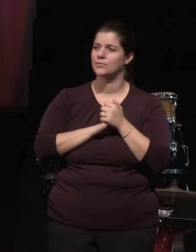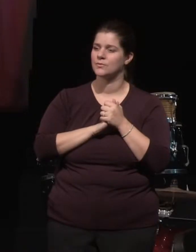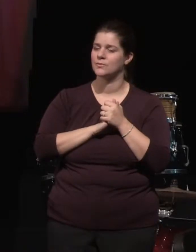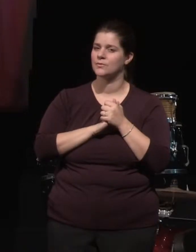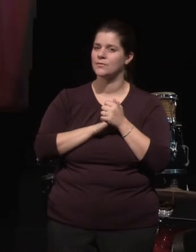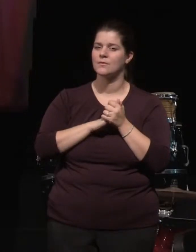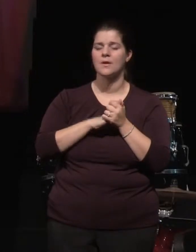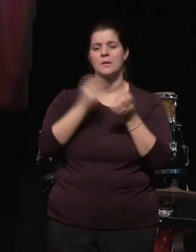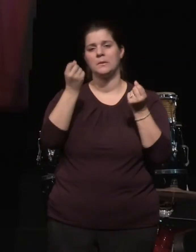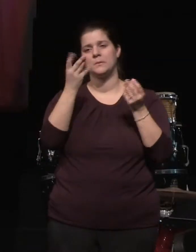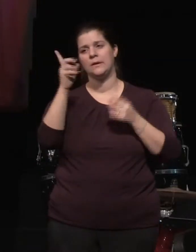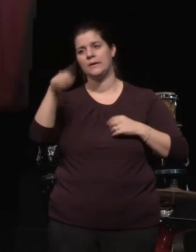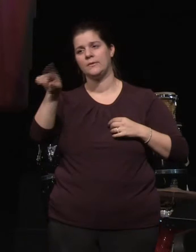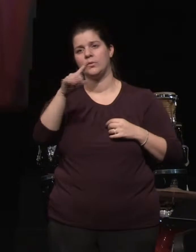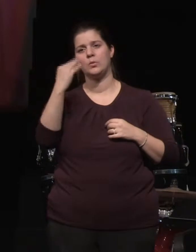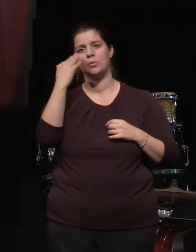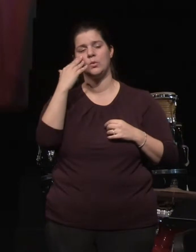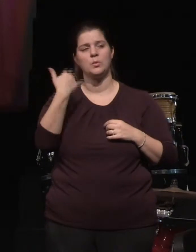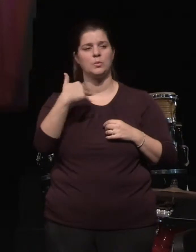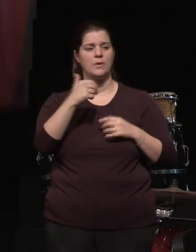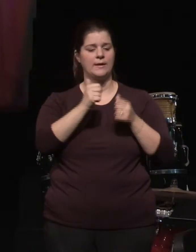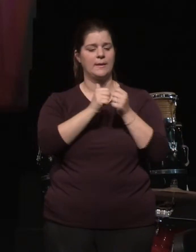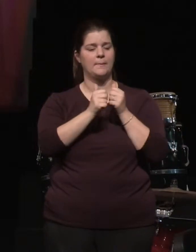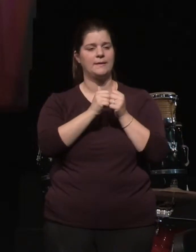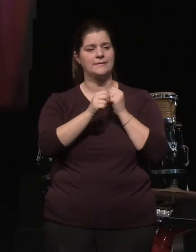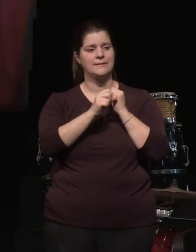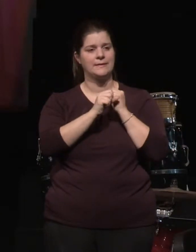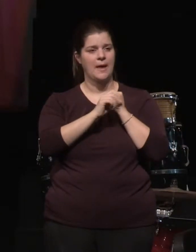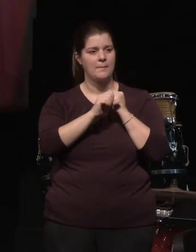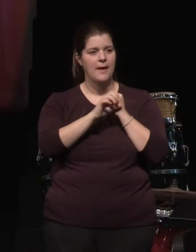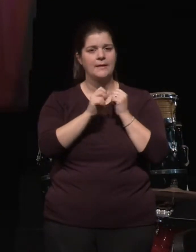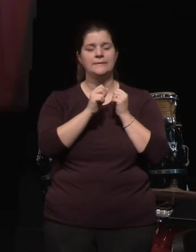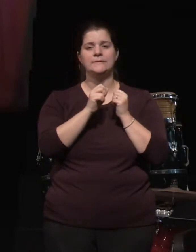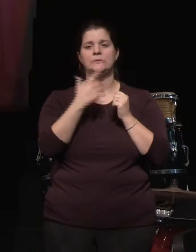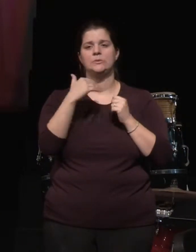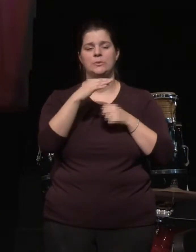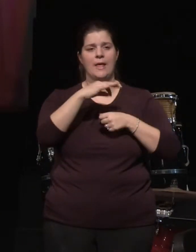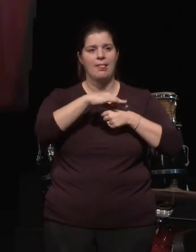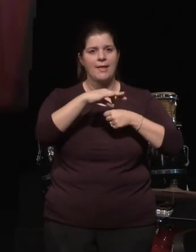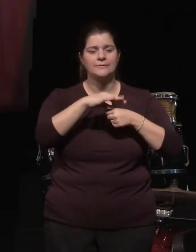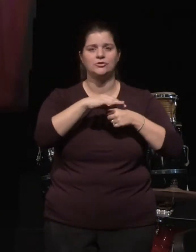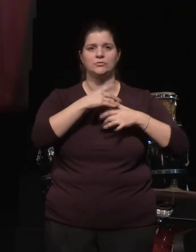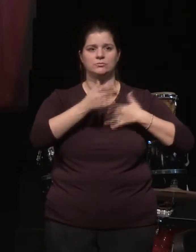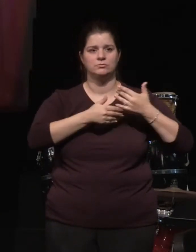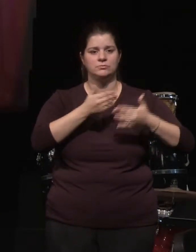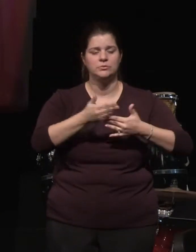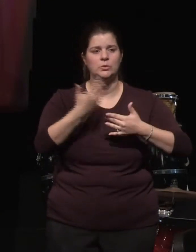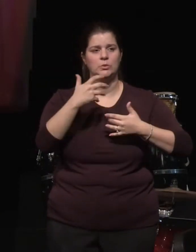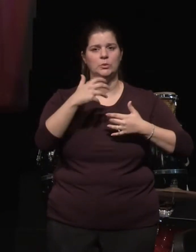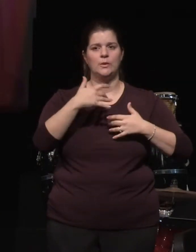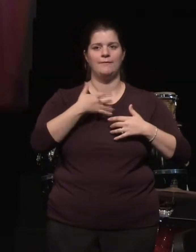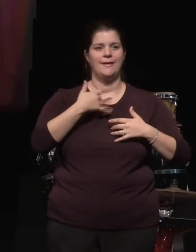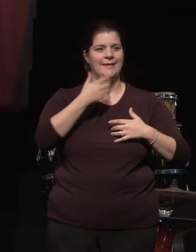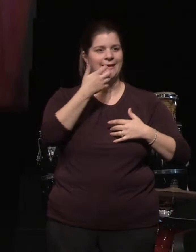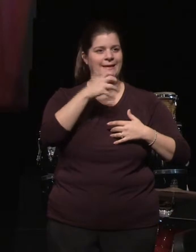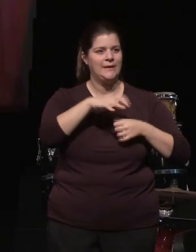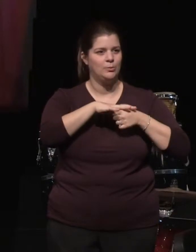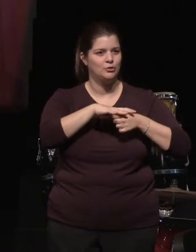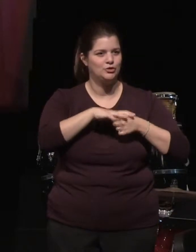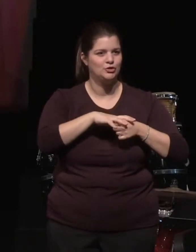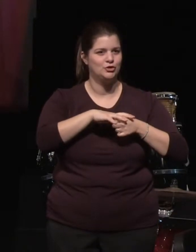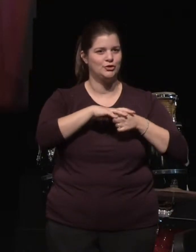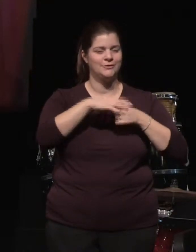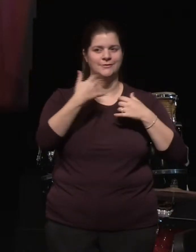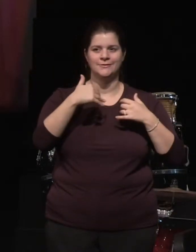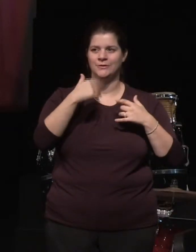As many of you know, campaigns are a crucible in which heat, pressure and intensity can be felt through every fiber